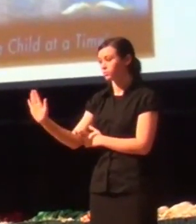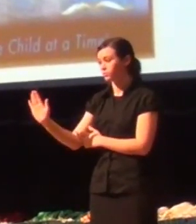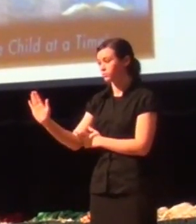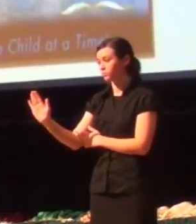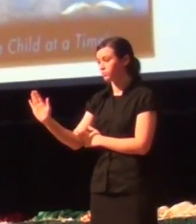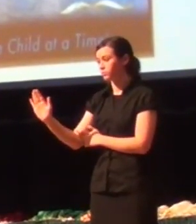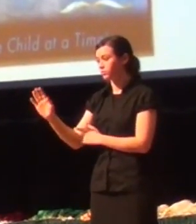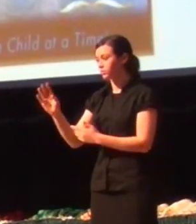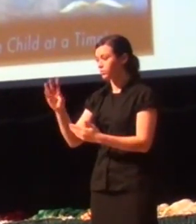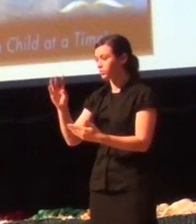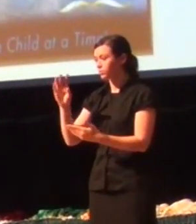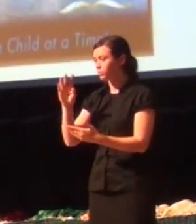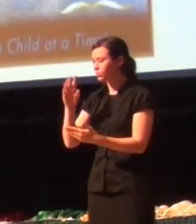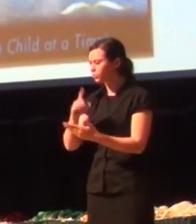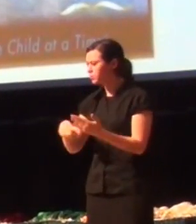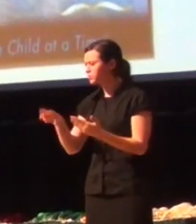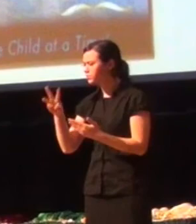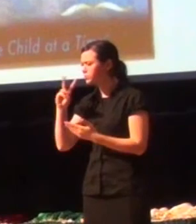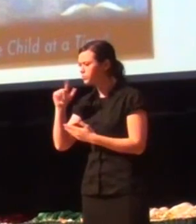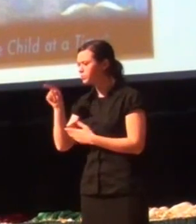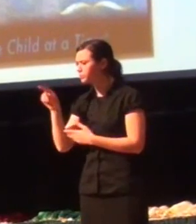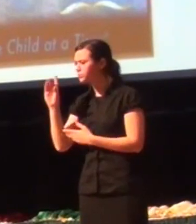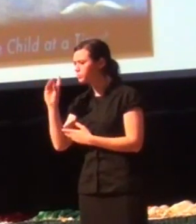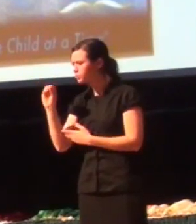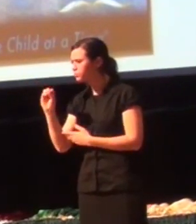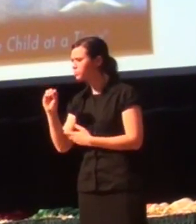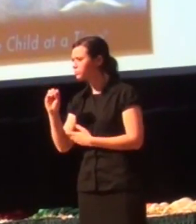What will you do?